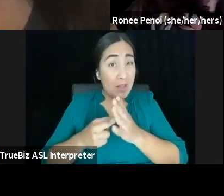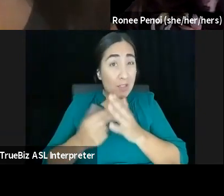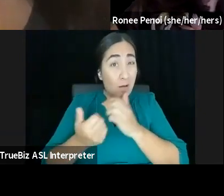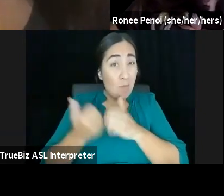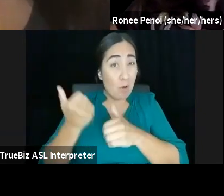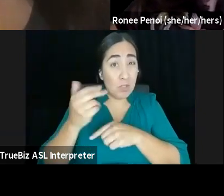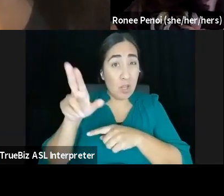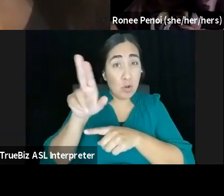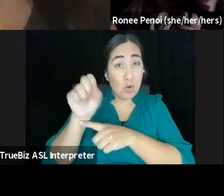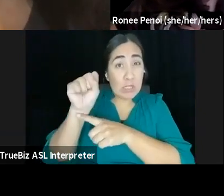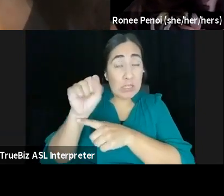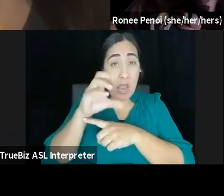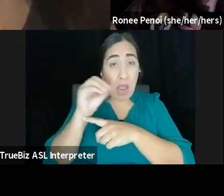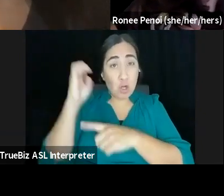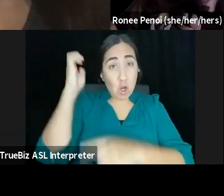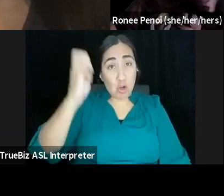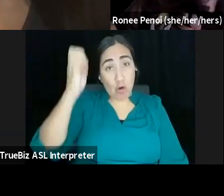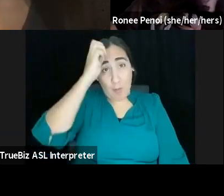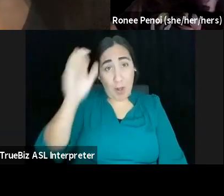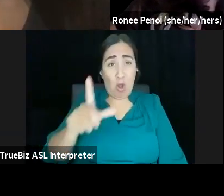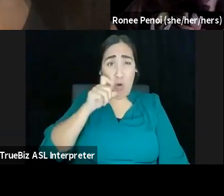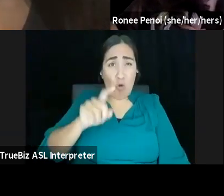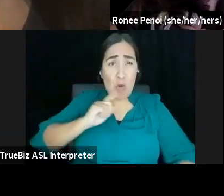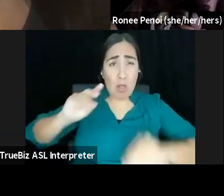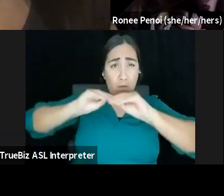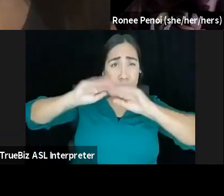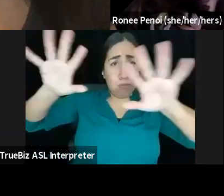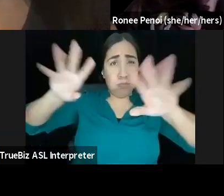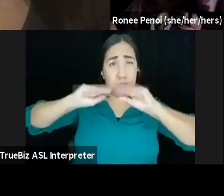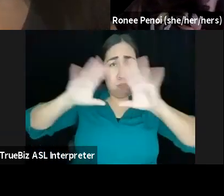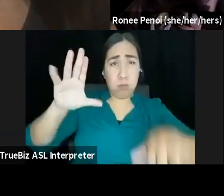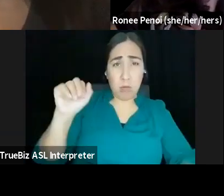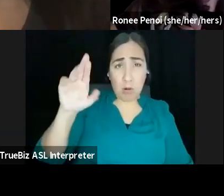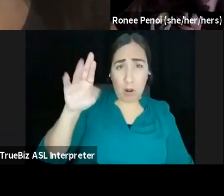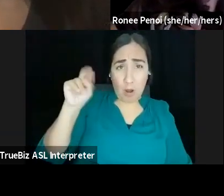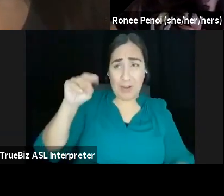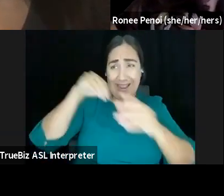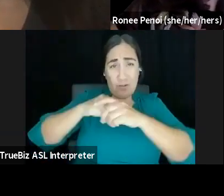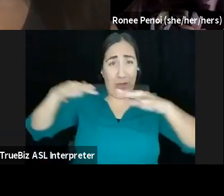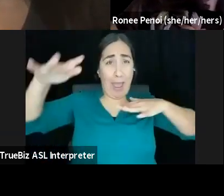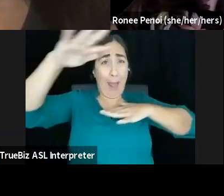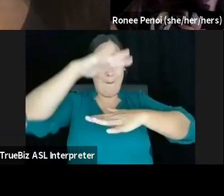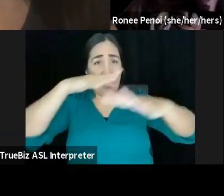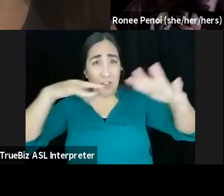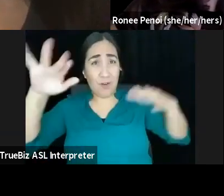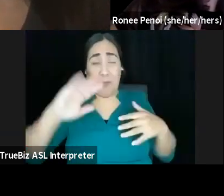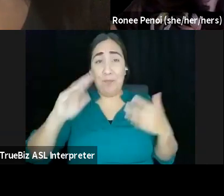been pouring carbon into the atmosphere for a century now, um, you know, extracted all the wealth from the entire world